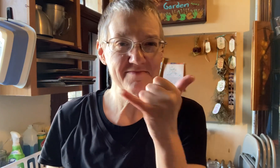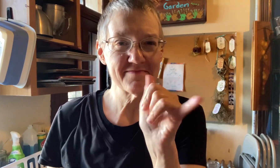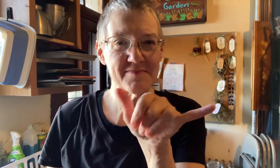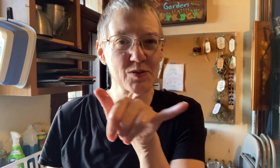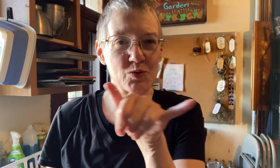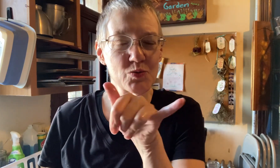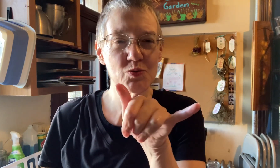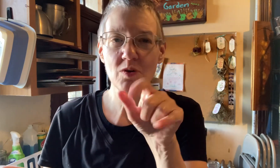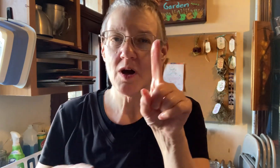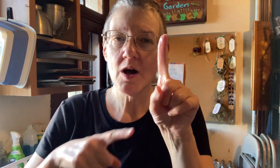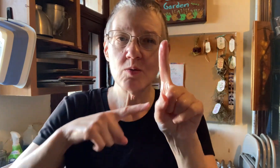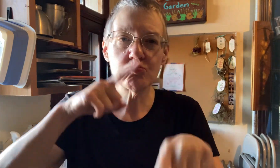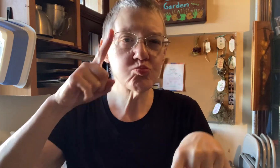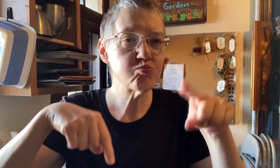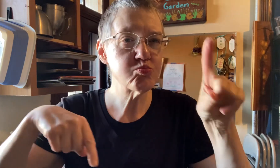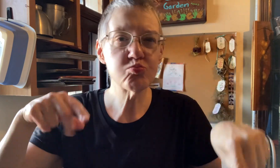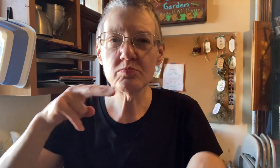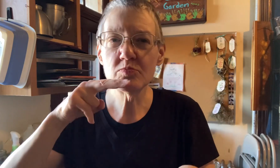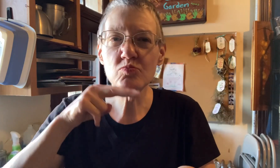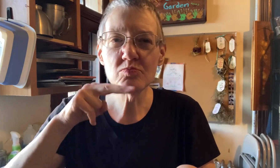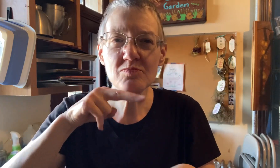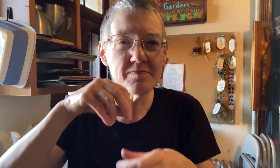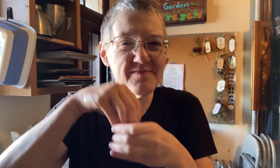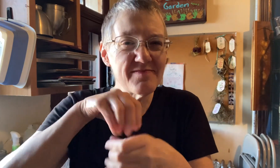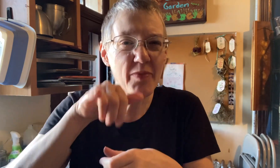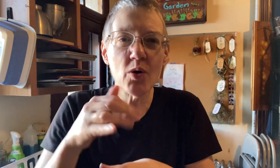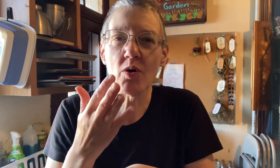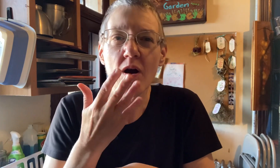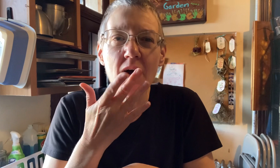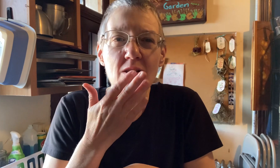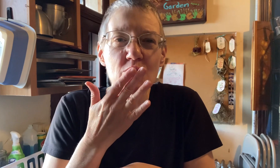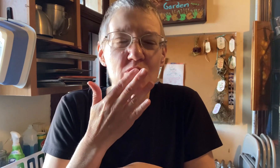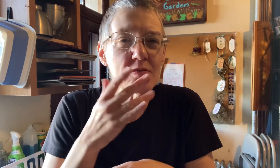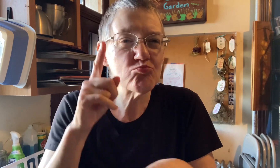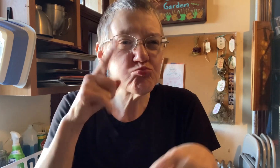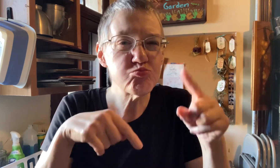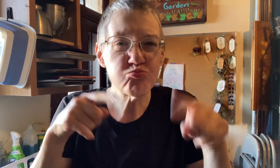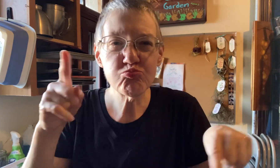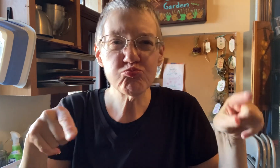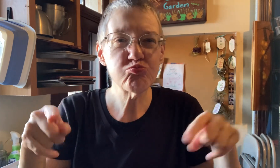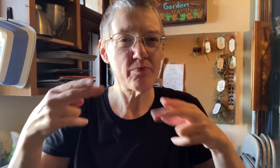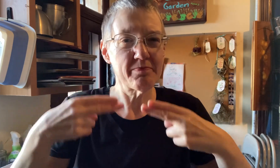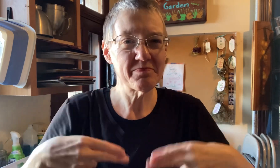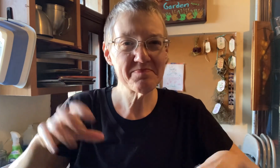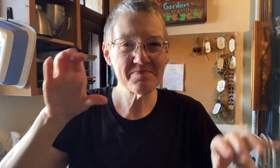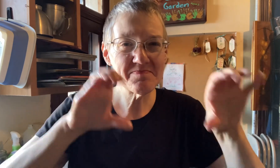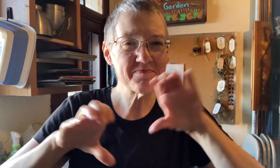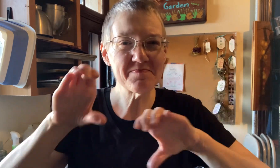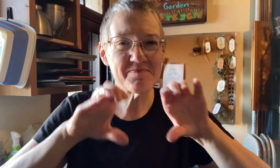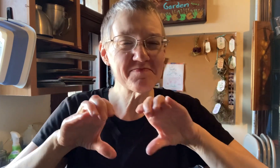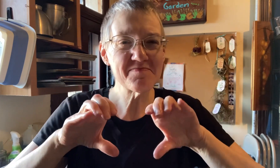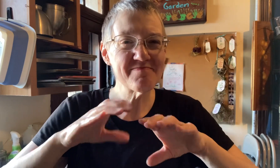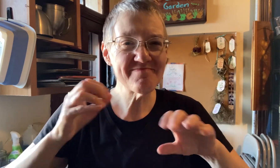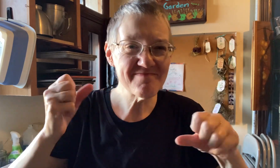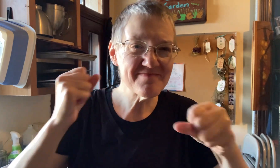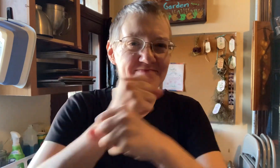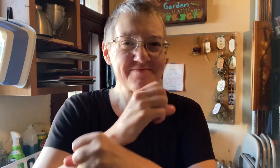there's yellow too in there there's a variety of nutrition in those colors and health benefits